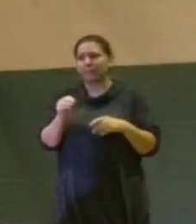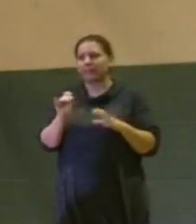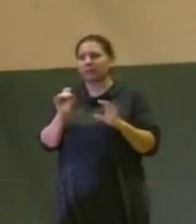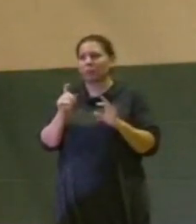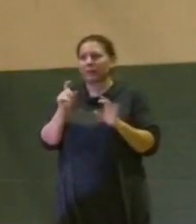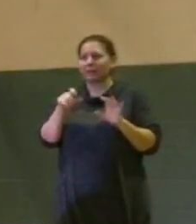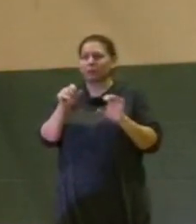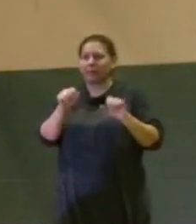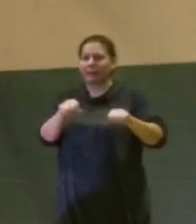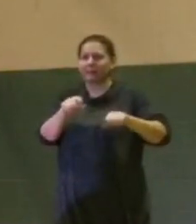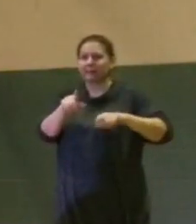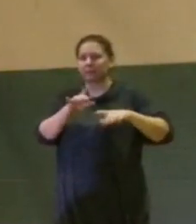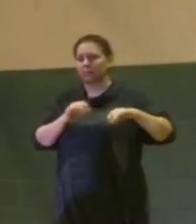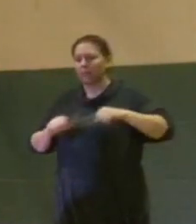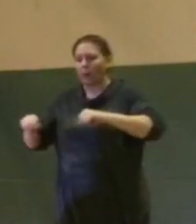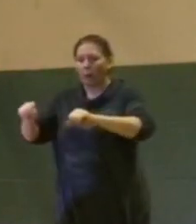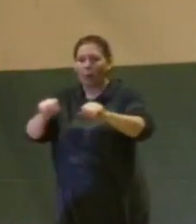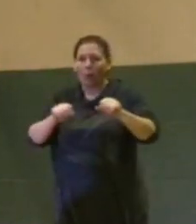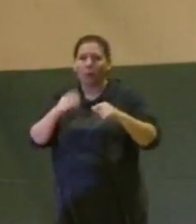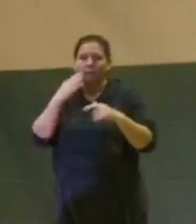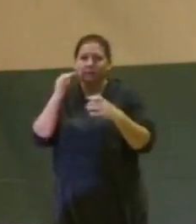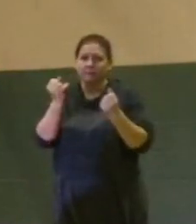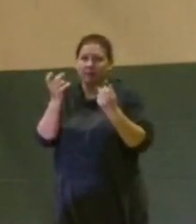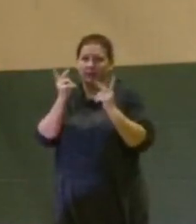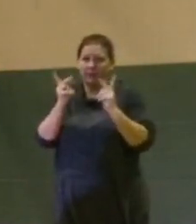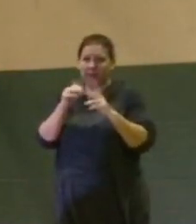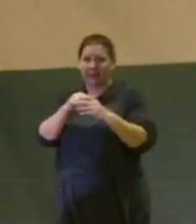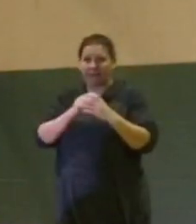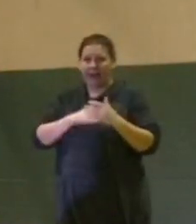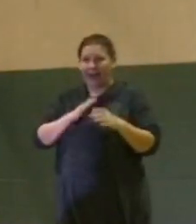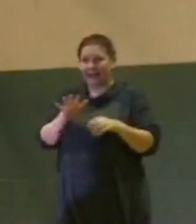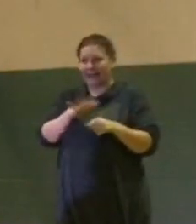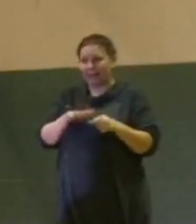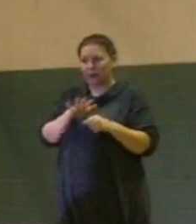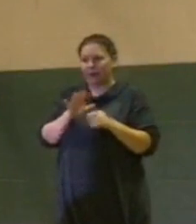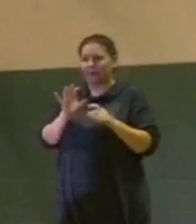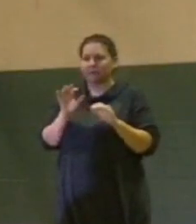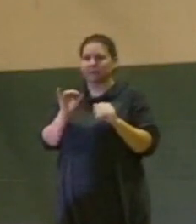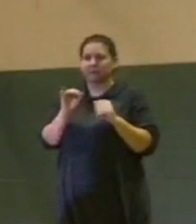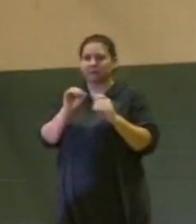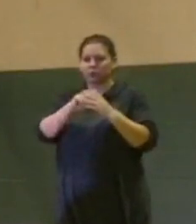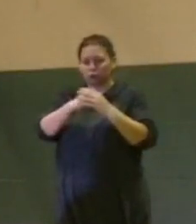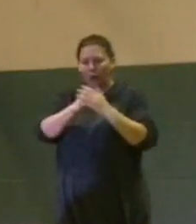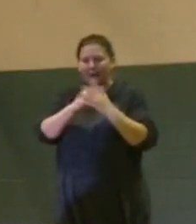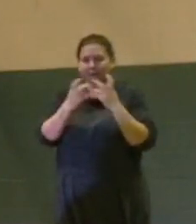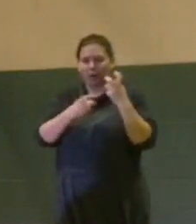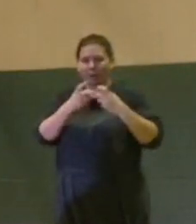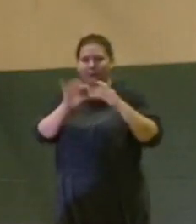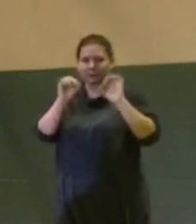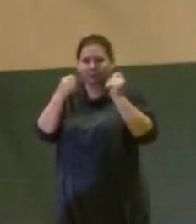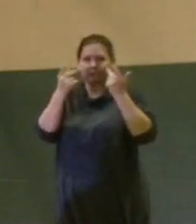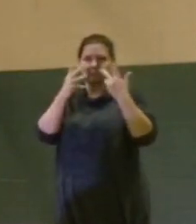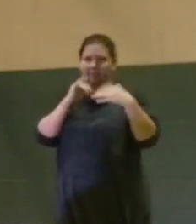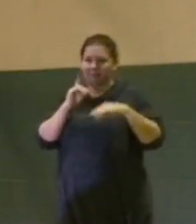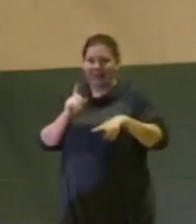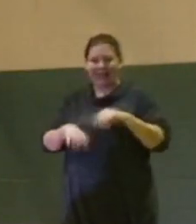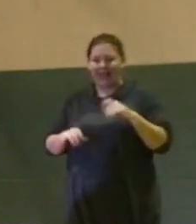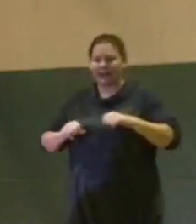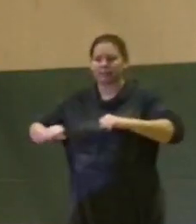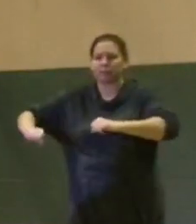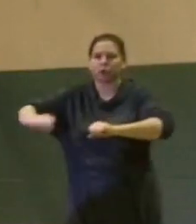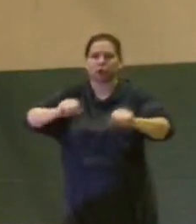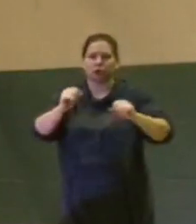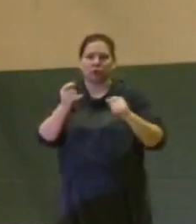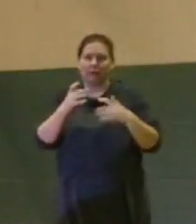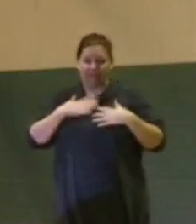able to get out and mow their lawn. I know there's so many people in my neighborhood in particular, they have joint issues, and managing a lawn mower is just too much for them, and they